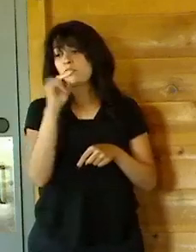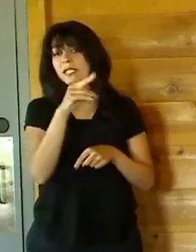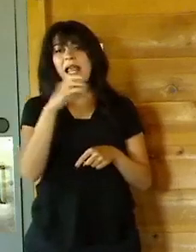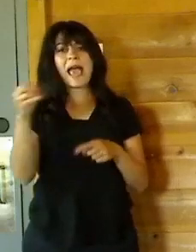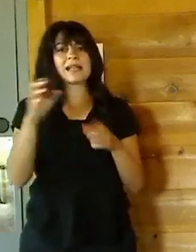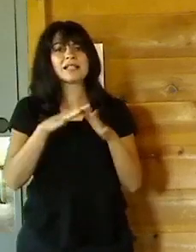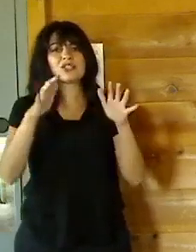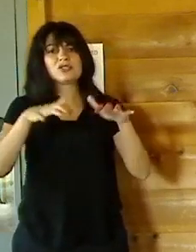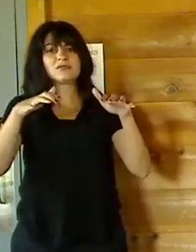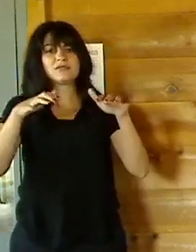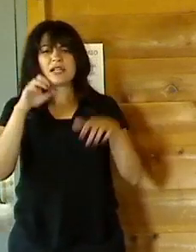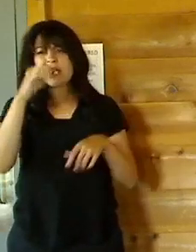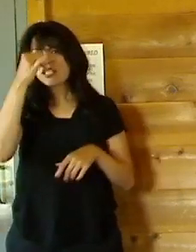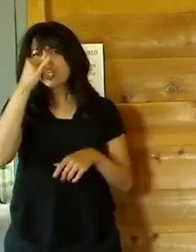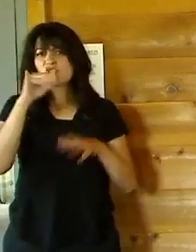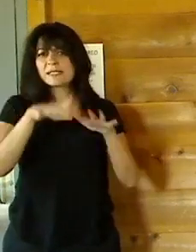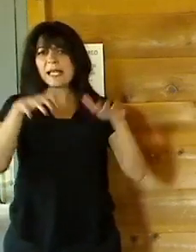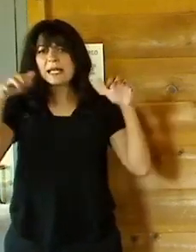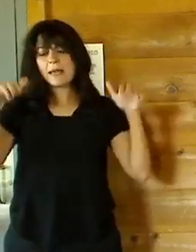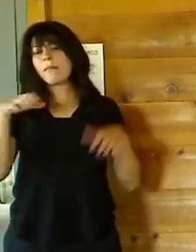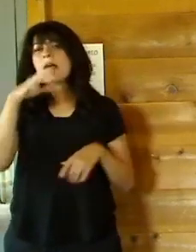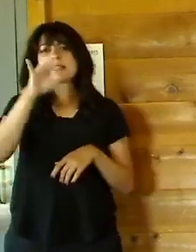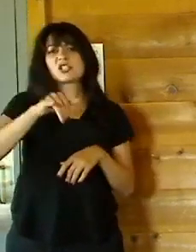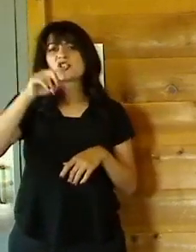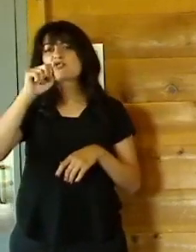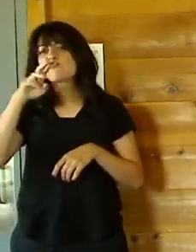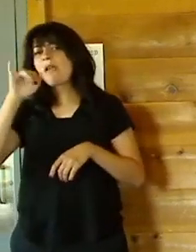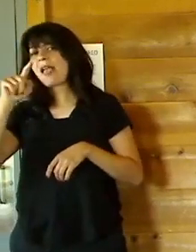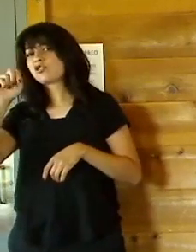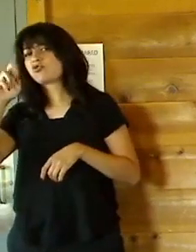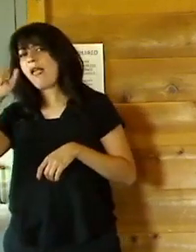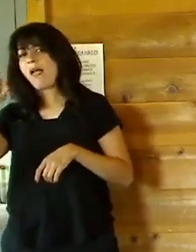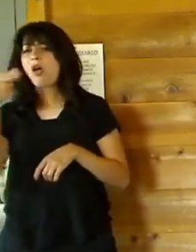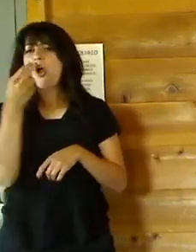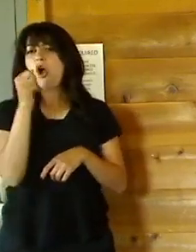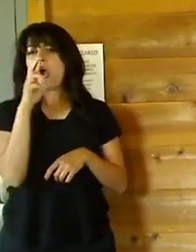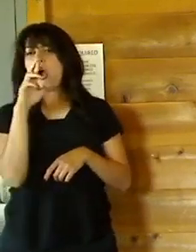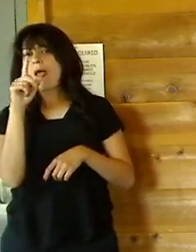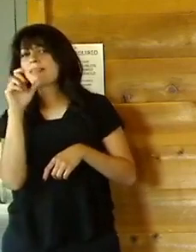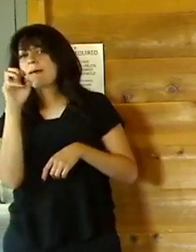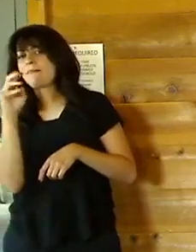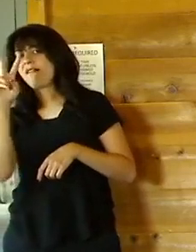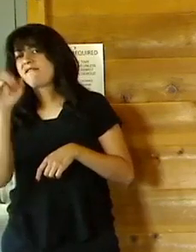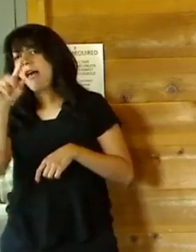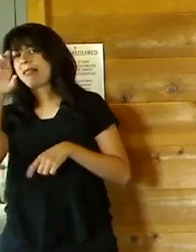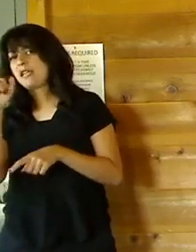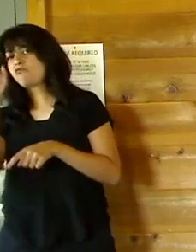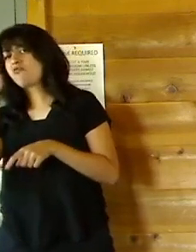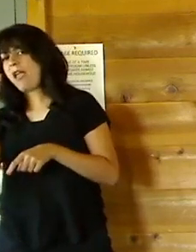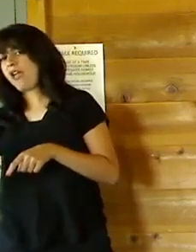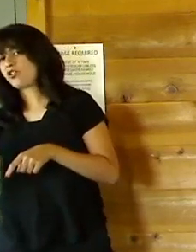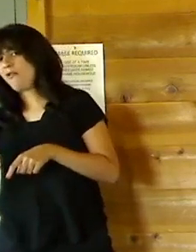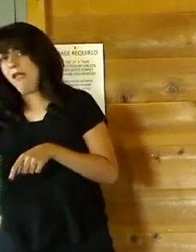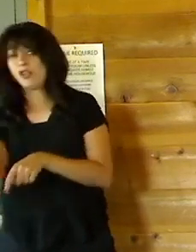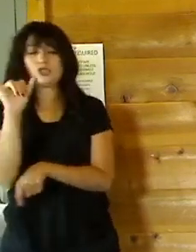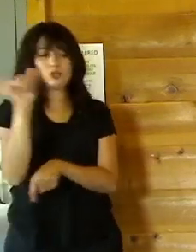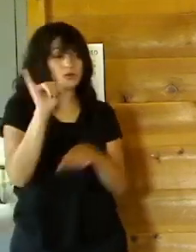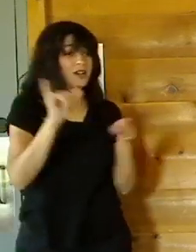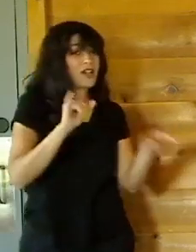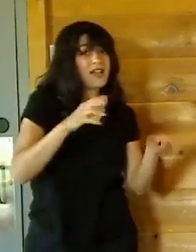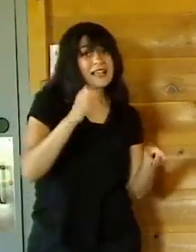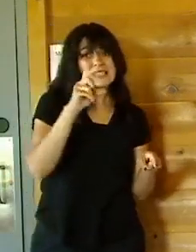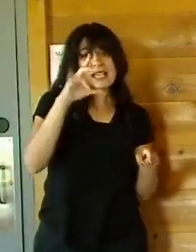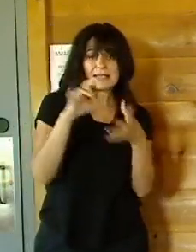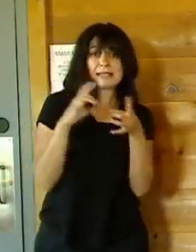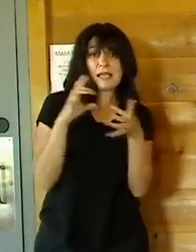the Dutchess Rail Trail or the Harlem Valley Rail Trail, all looking pretty good. Yes. Doing our best. Okay. So we just invite everyone to get out and enjoy it. Enjoy the summer